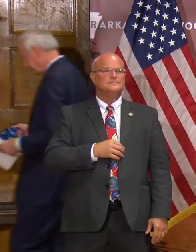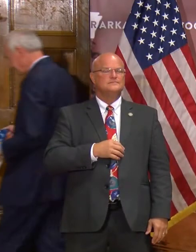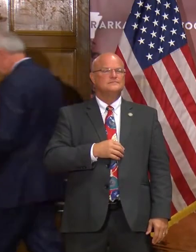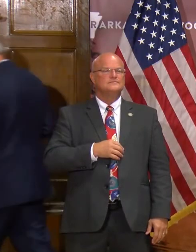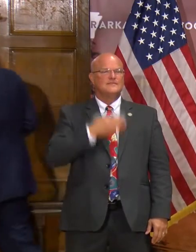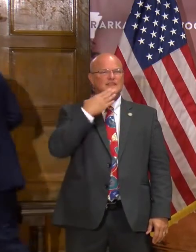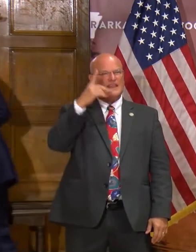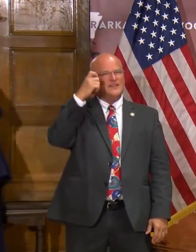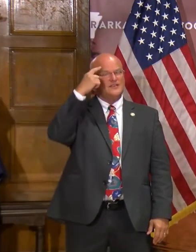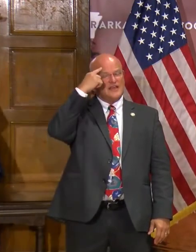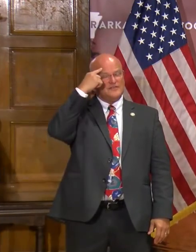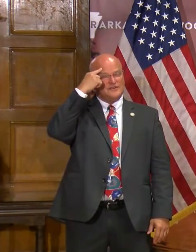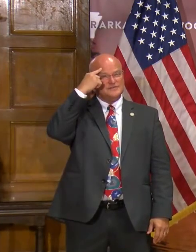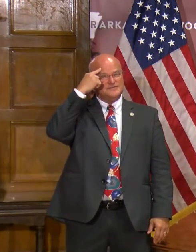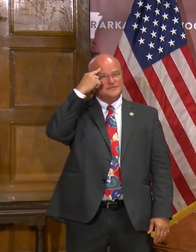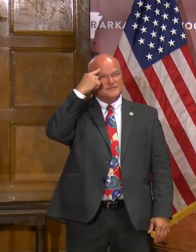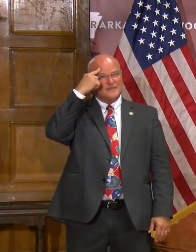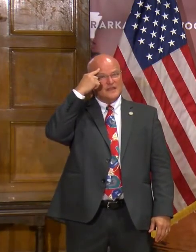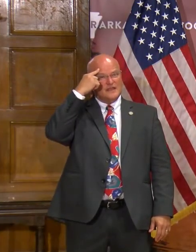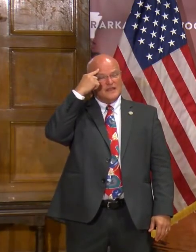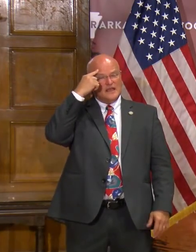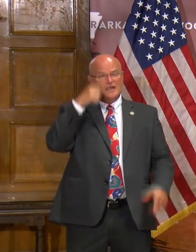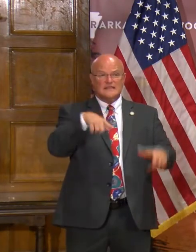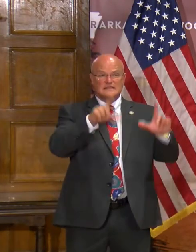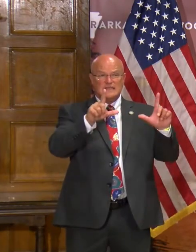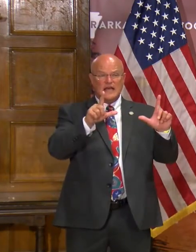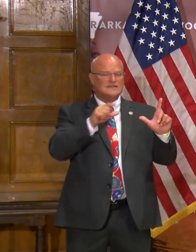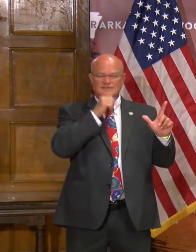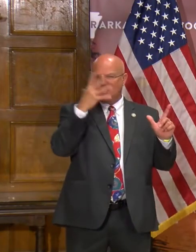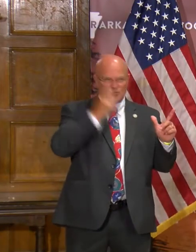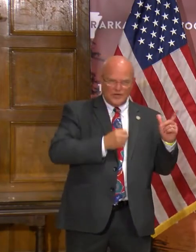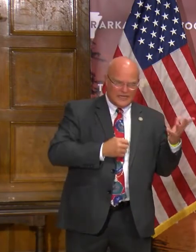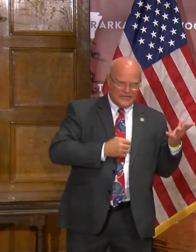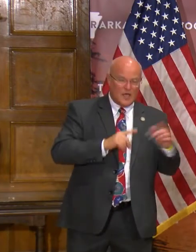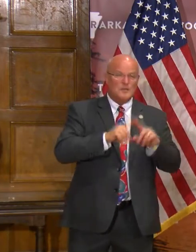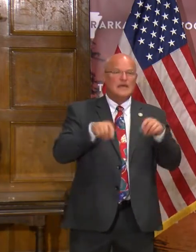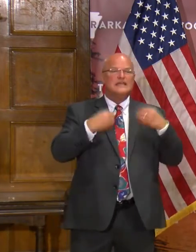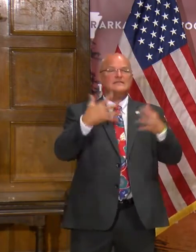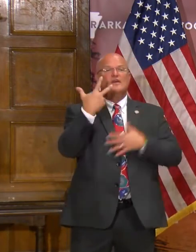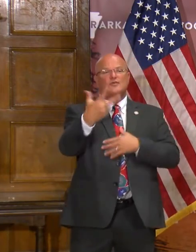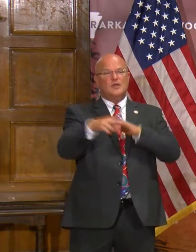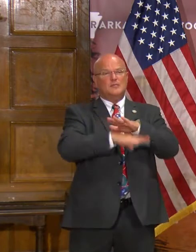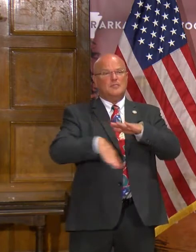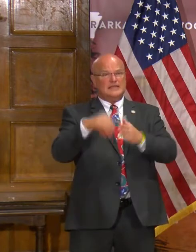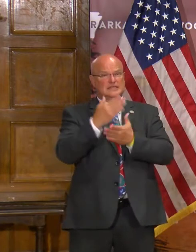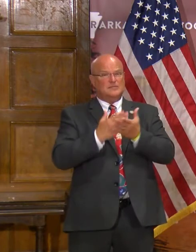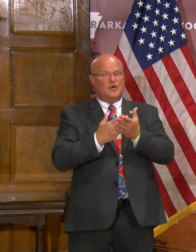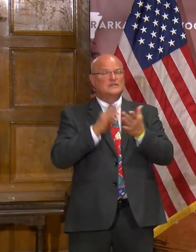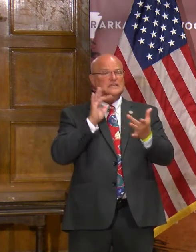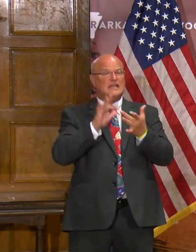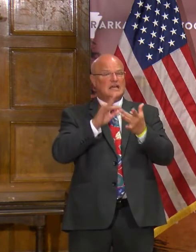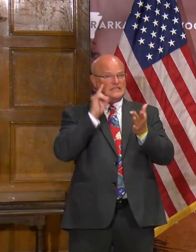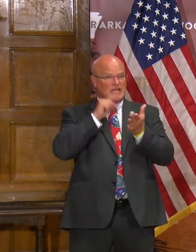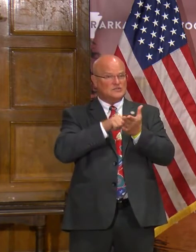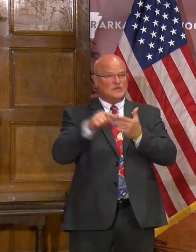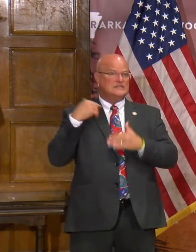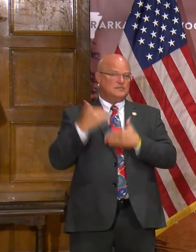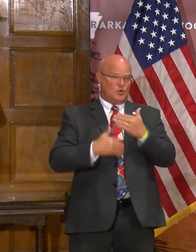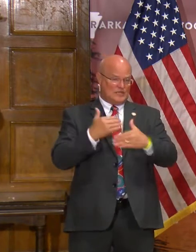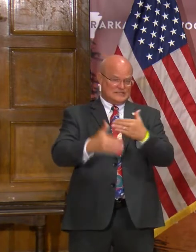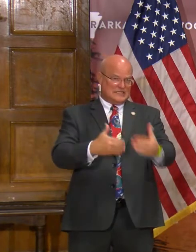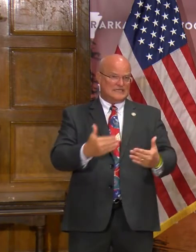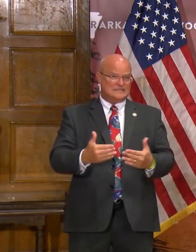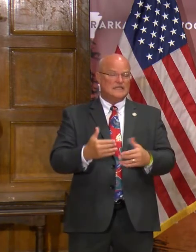Thank you, Governor. And the slide is not a pretty slide, but it gives you the three basic parts of the contact tracing process.